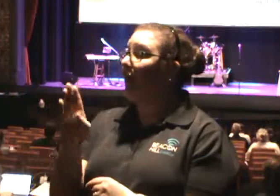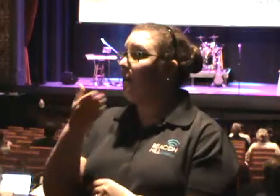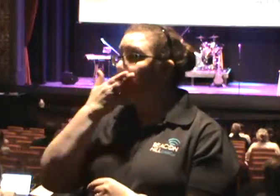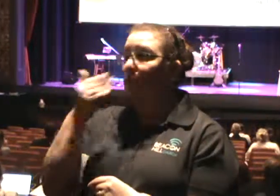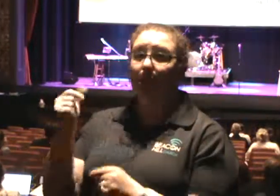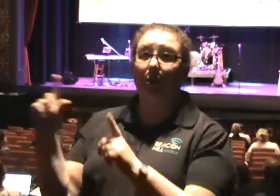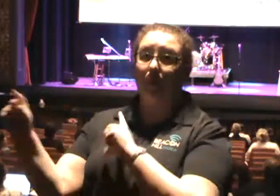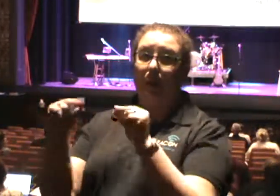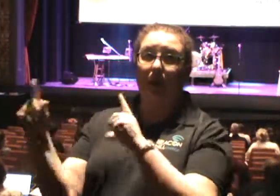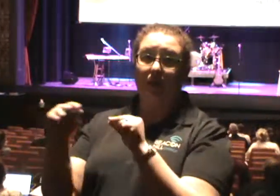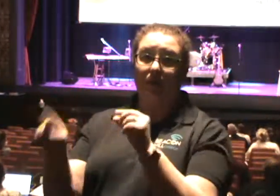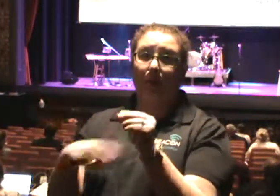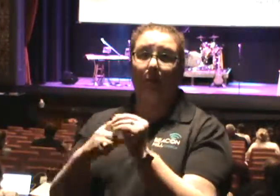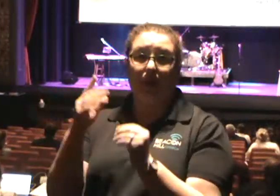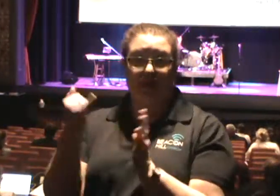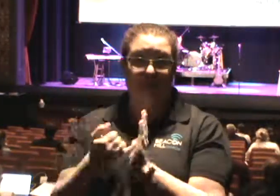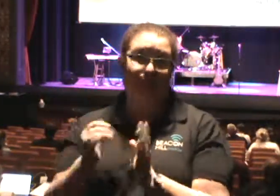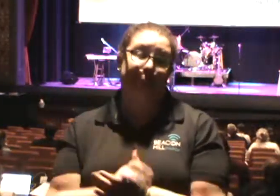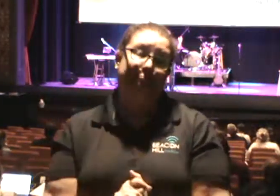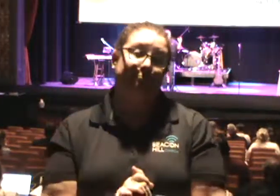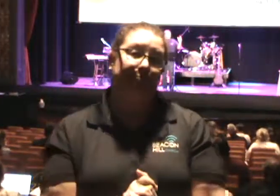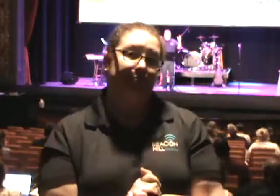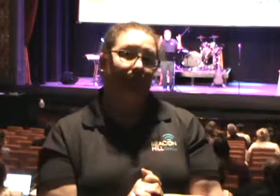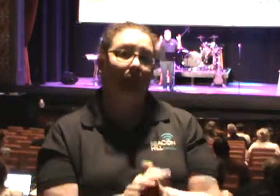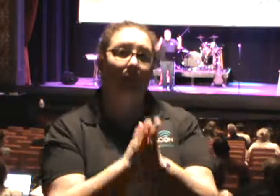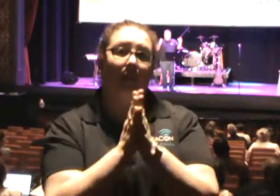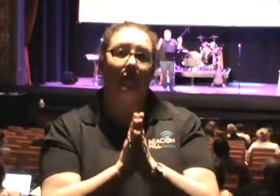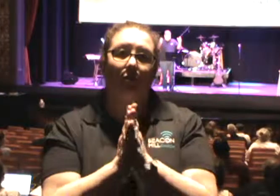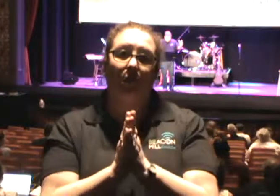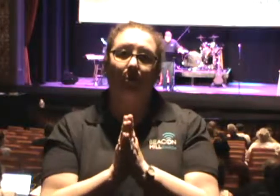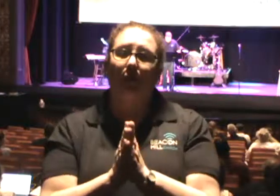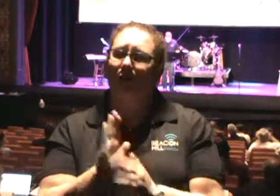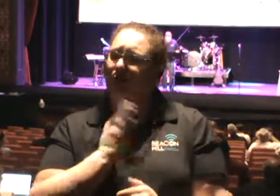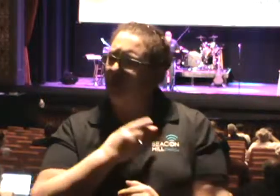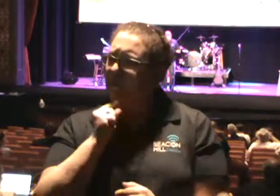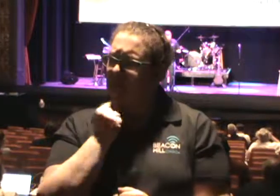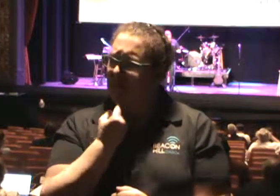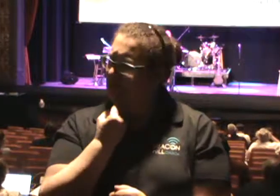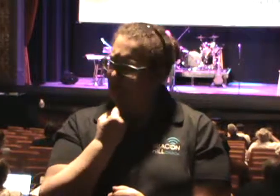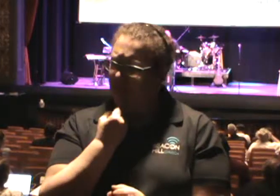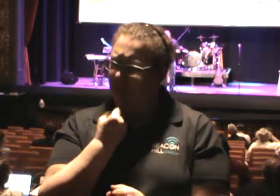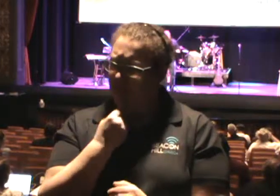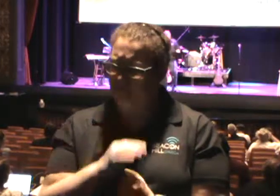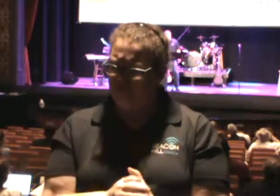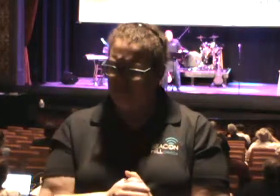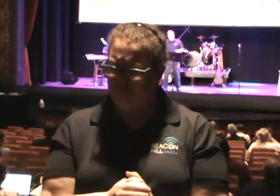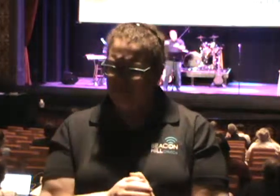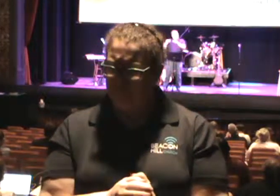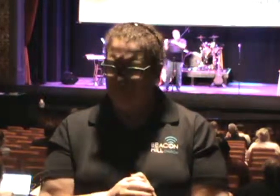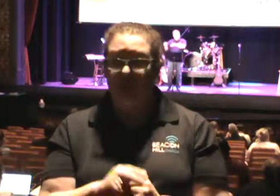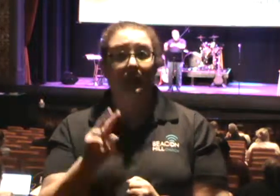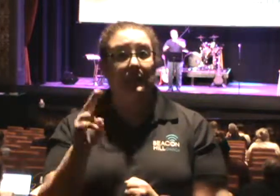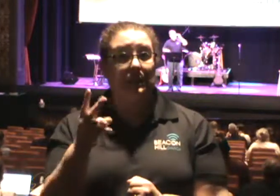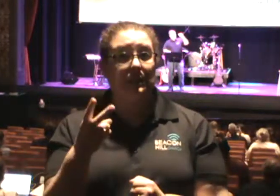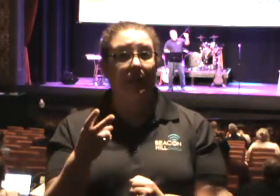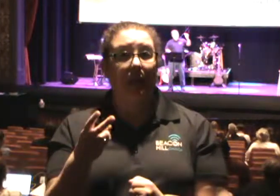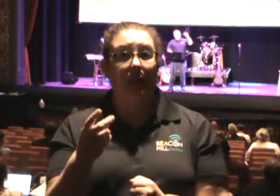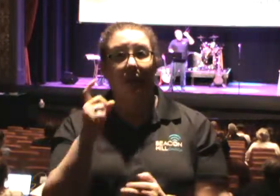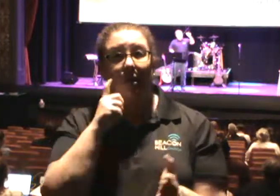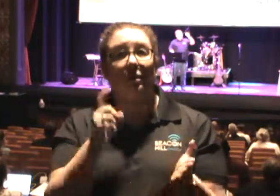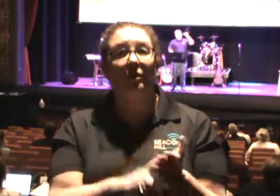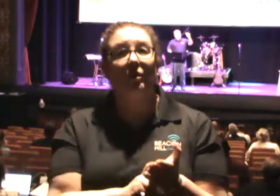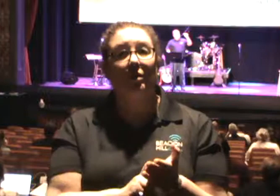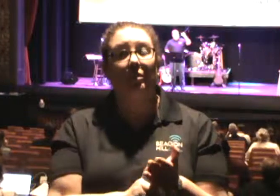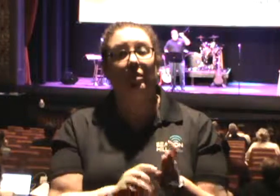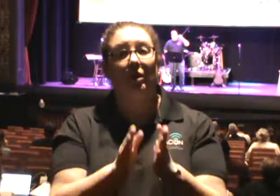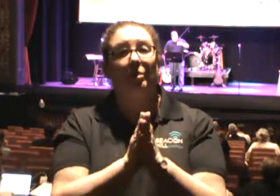gossiping about it. So pray that you should be serious about prayer. Second thing I want you to see about making